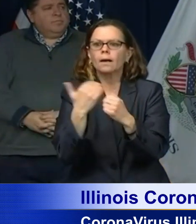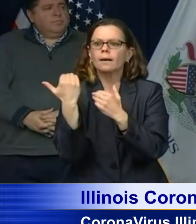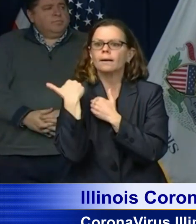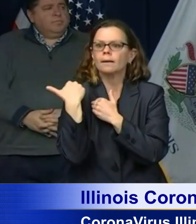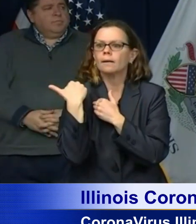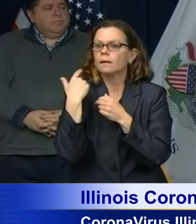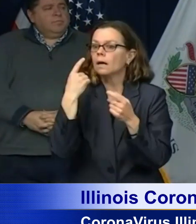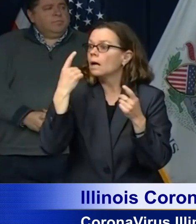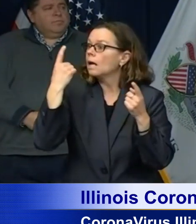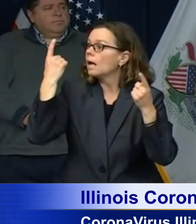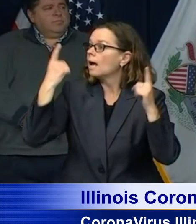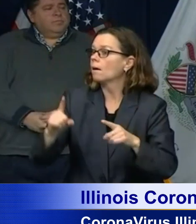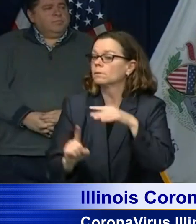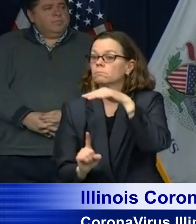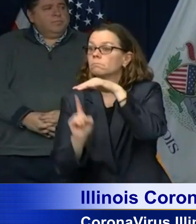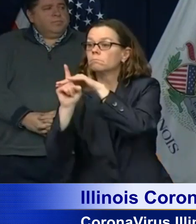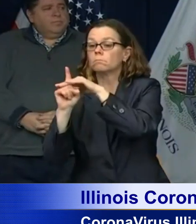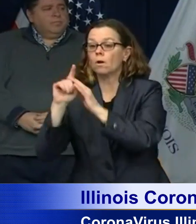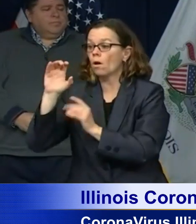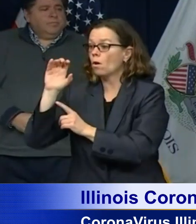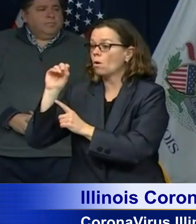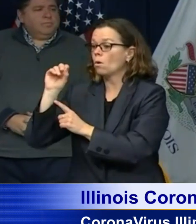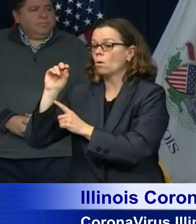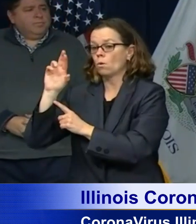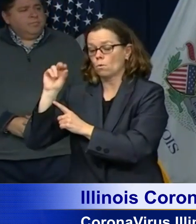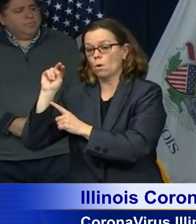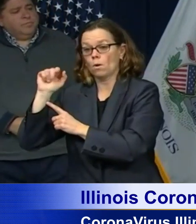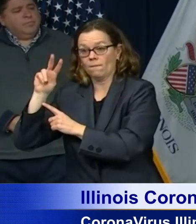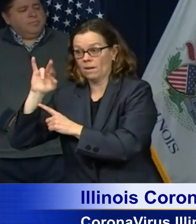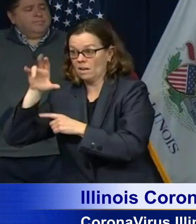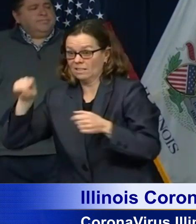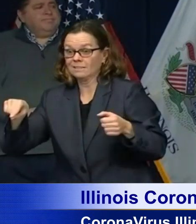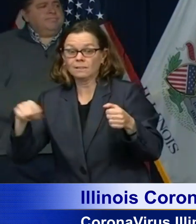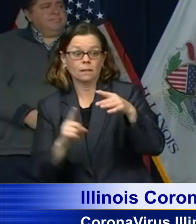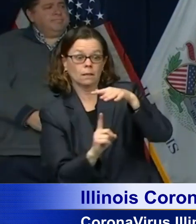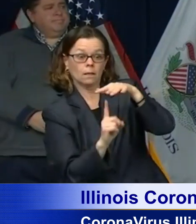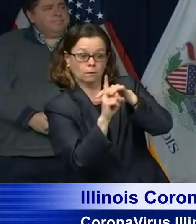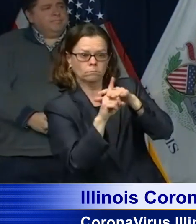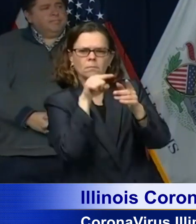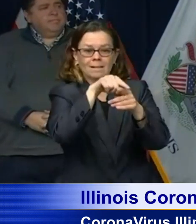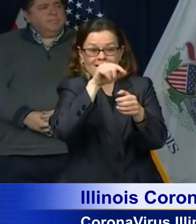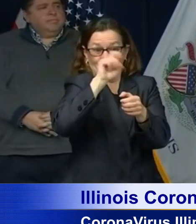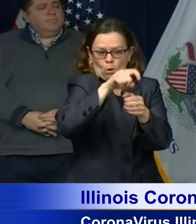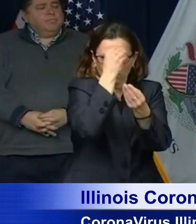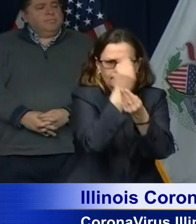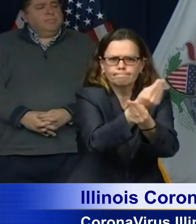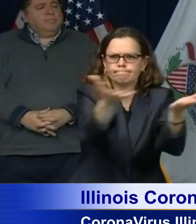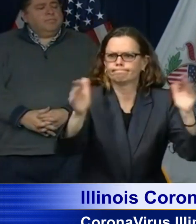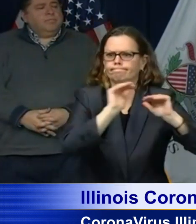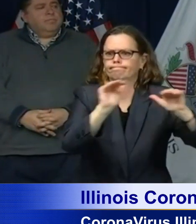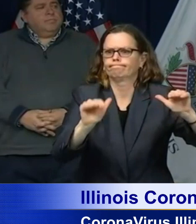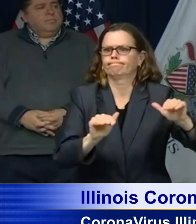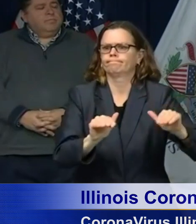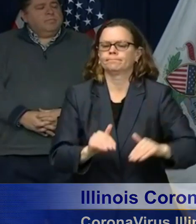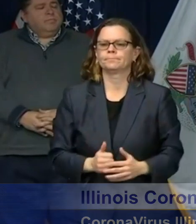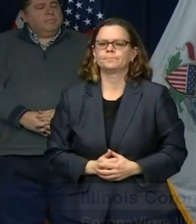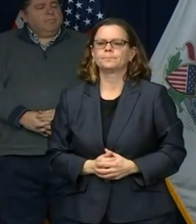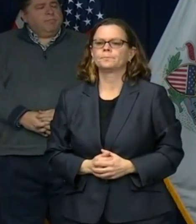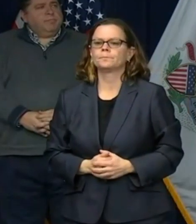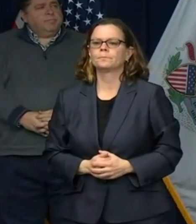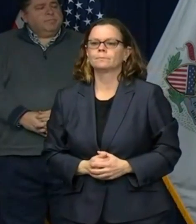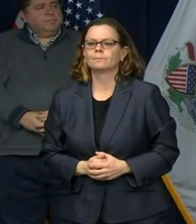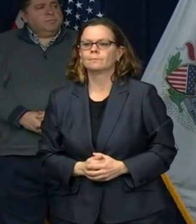breadth of resources that they have for a pandemic, for sure. And so, as the